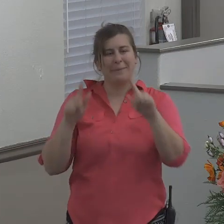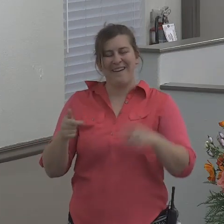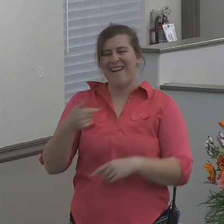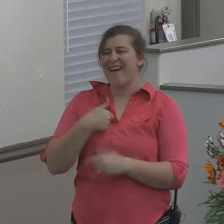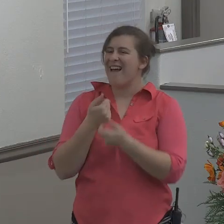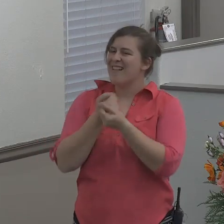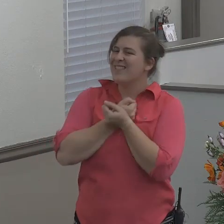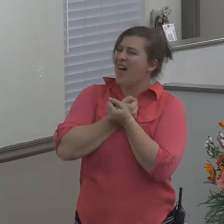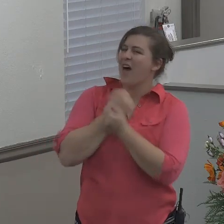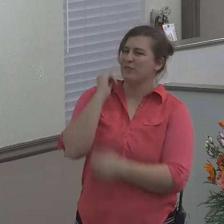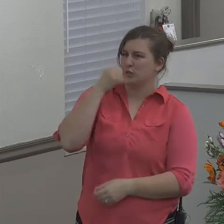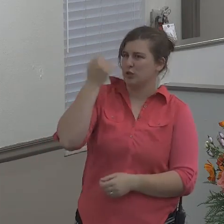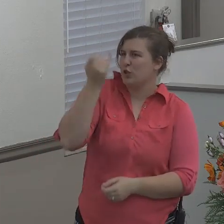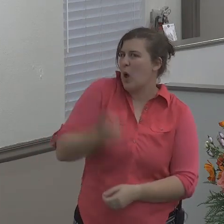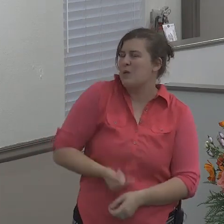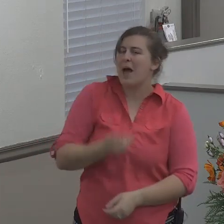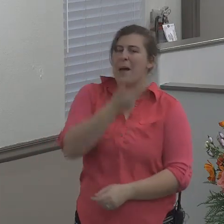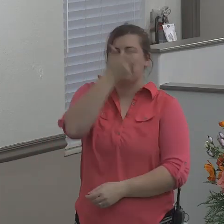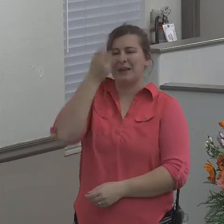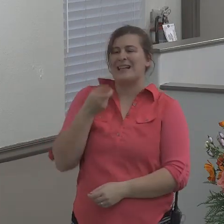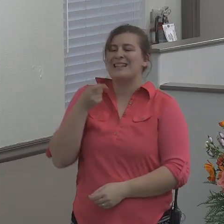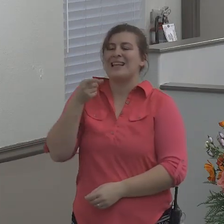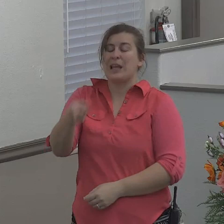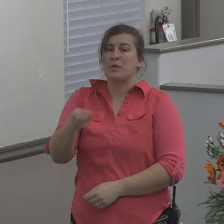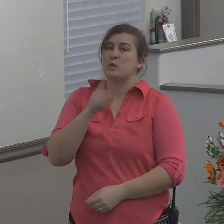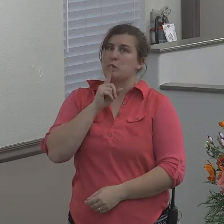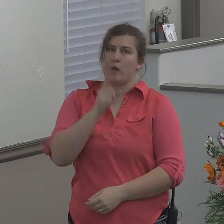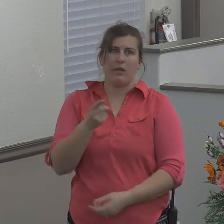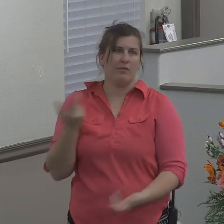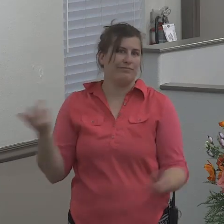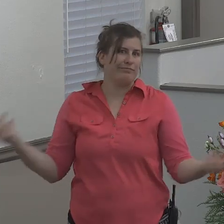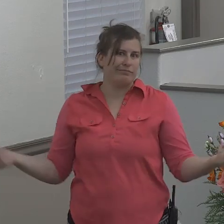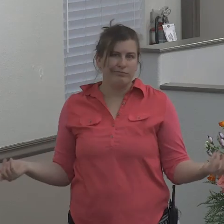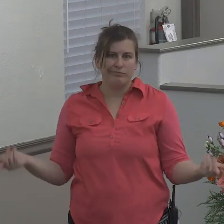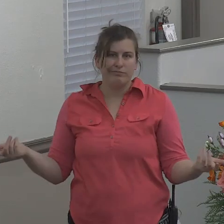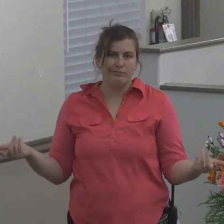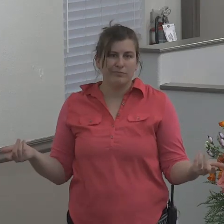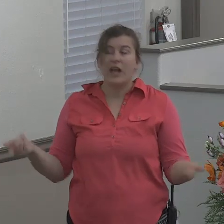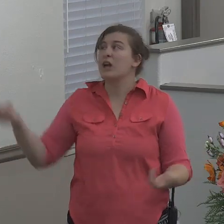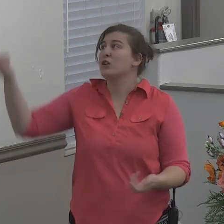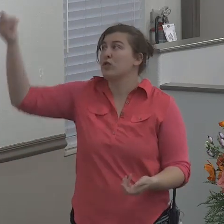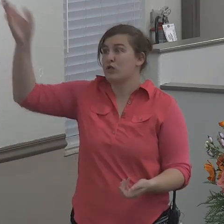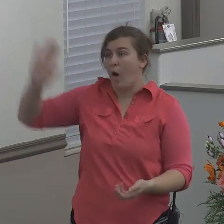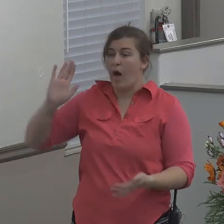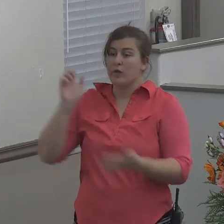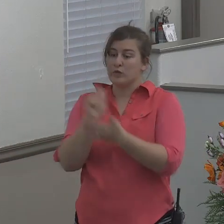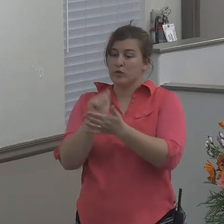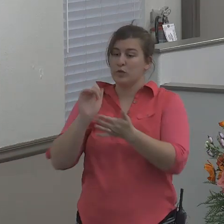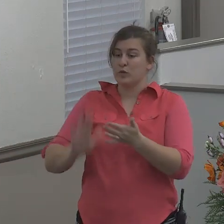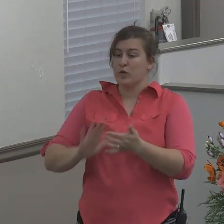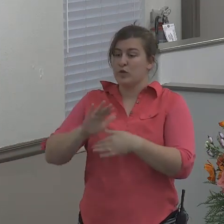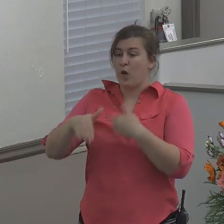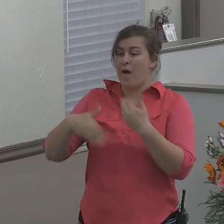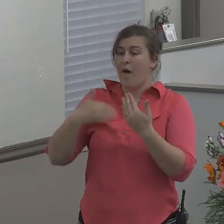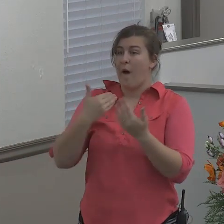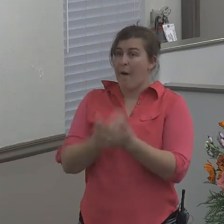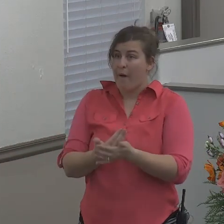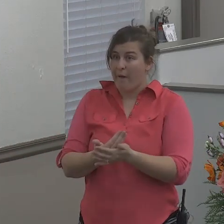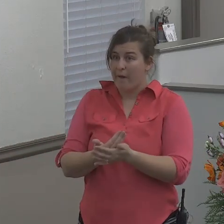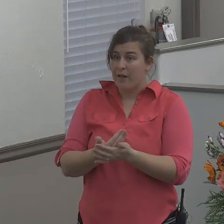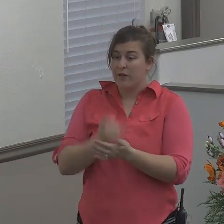book of Jonah because he was so real. God threw out all of Jonah's faults in the book of Jonah.